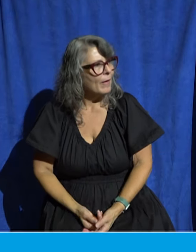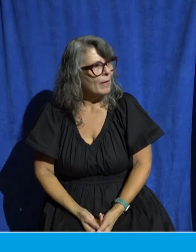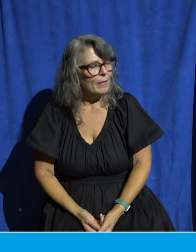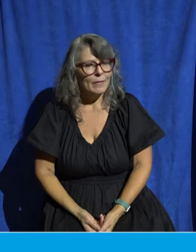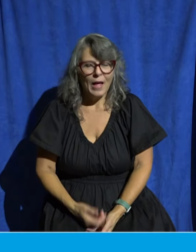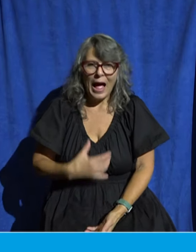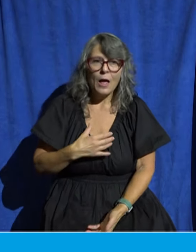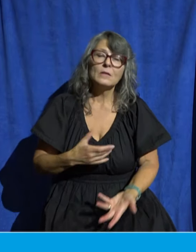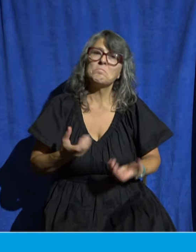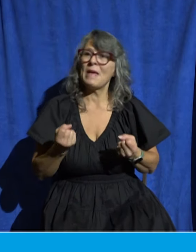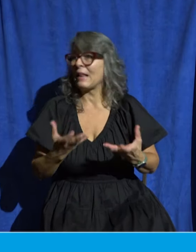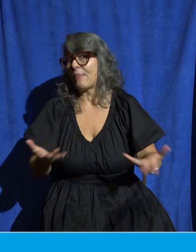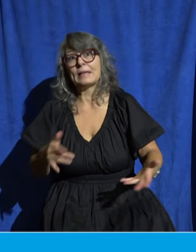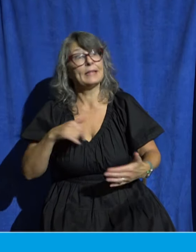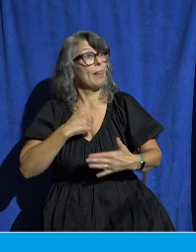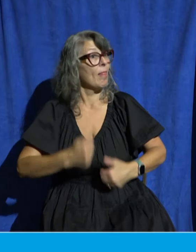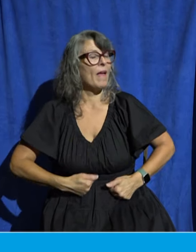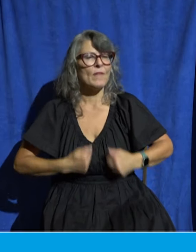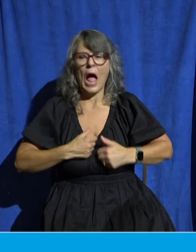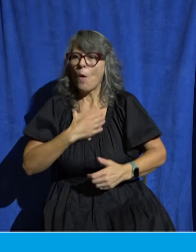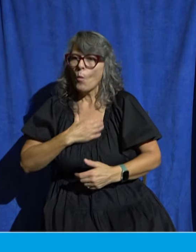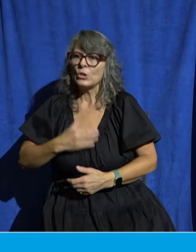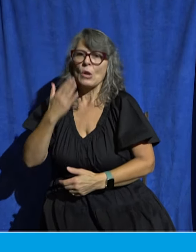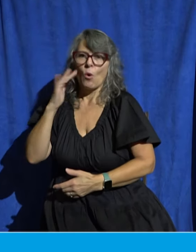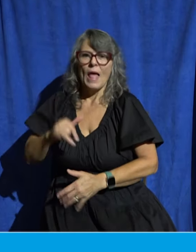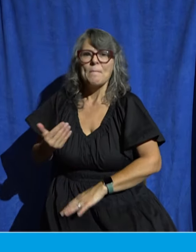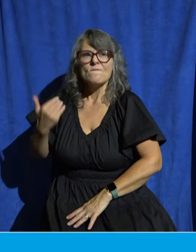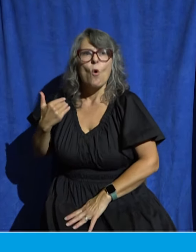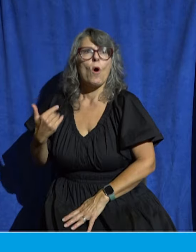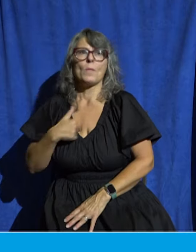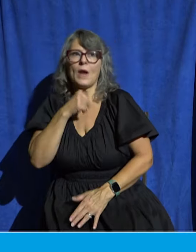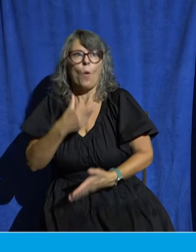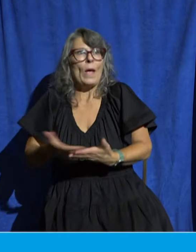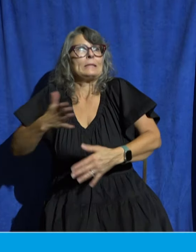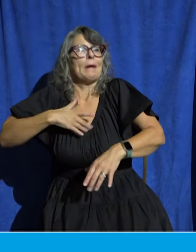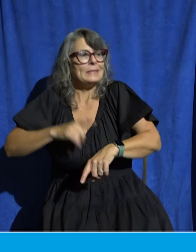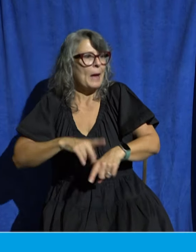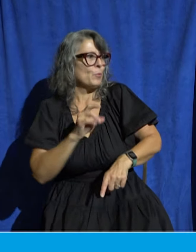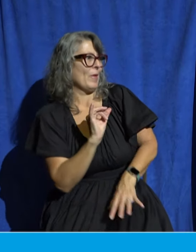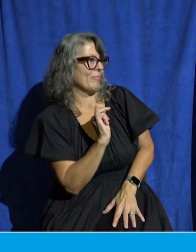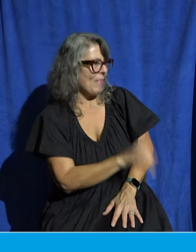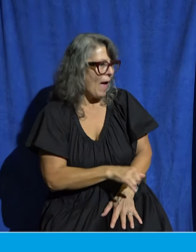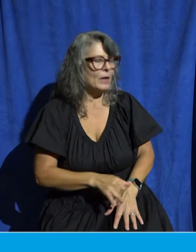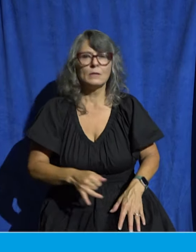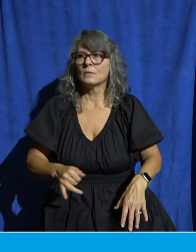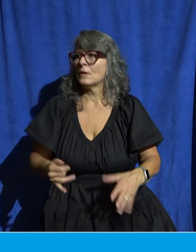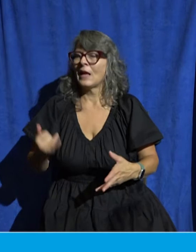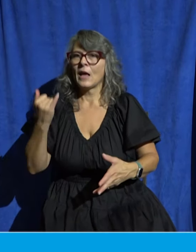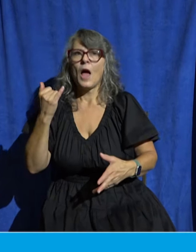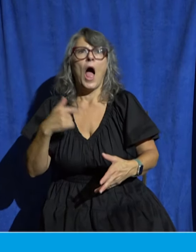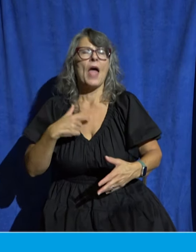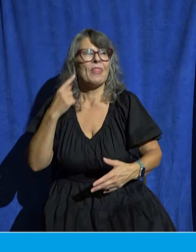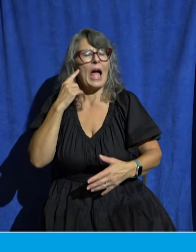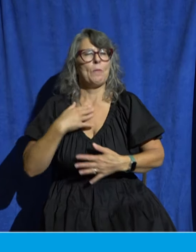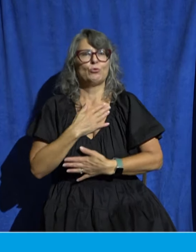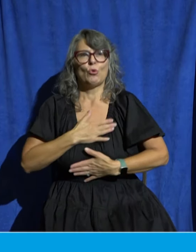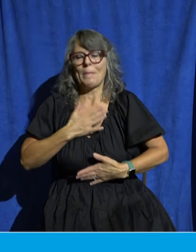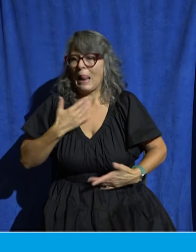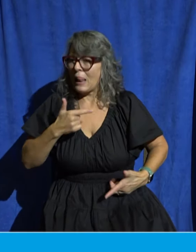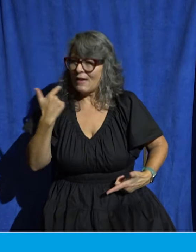Or life would have been much more enjoyable and meaningful had I known that sooner. We've all been there. And